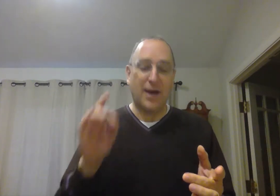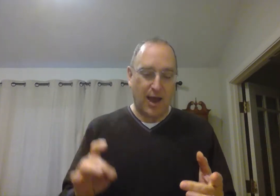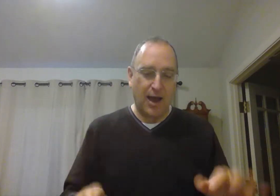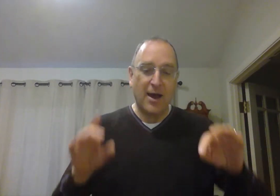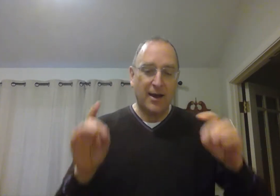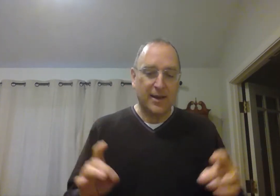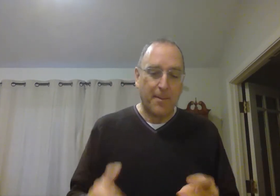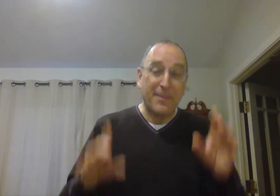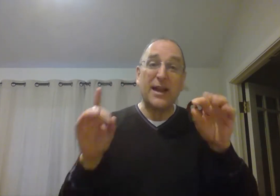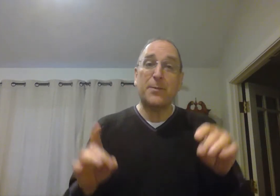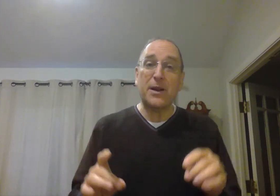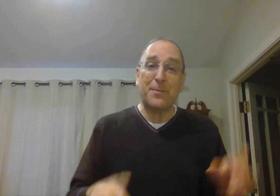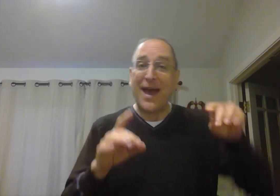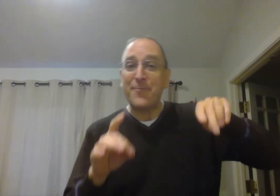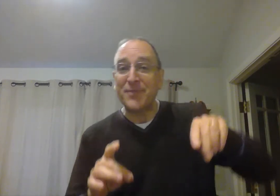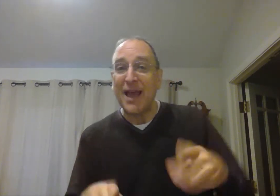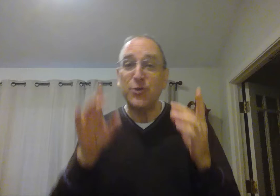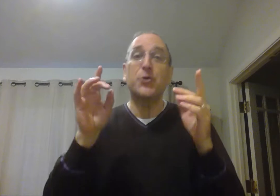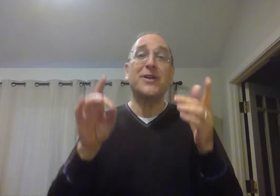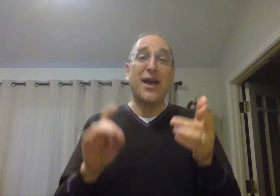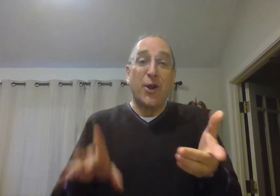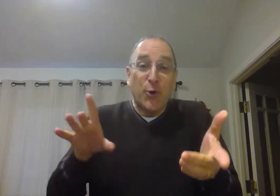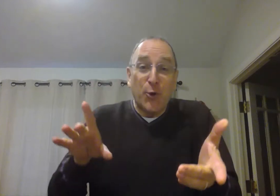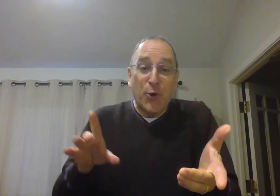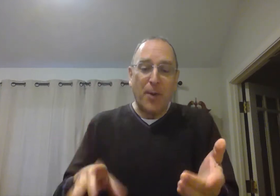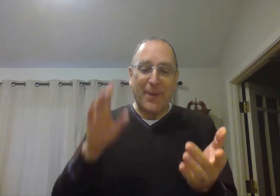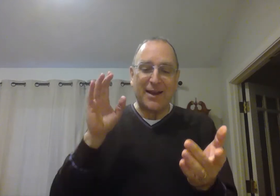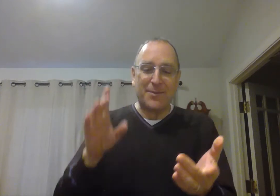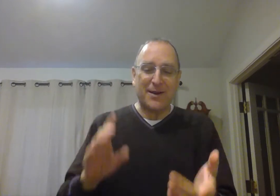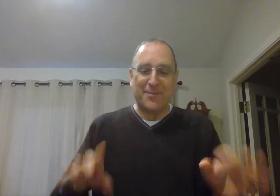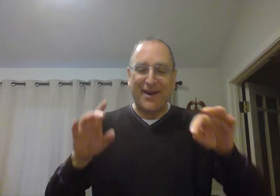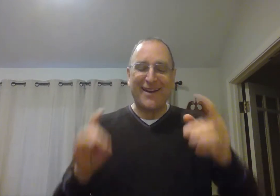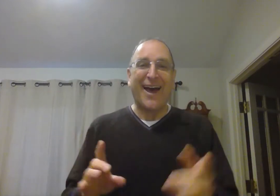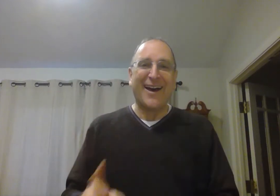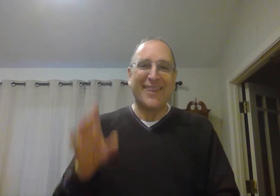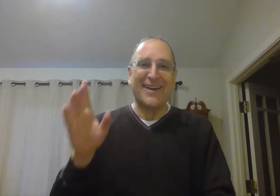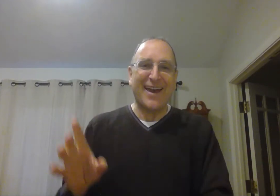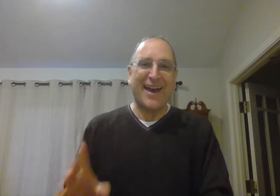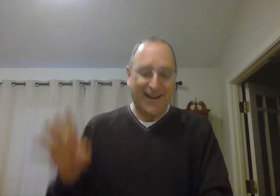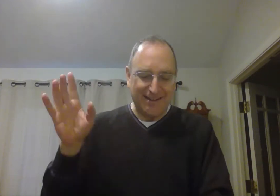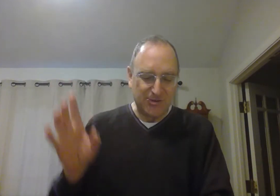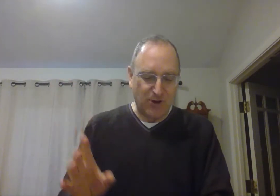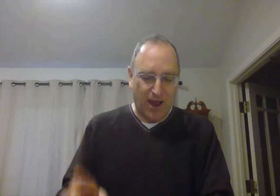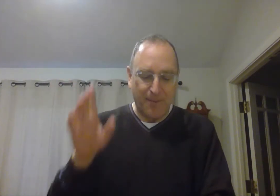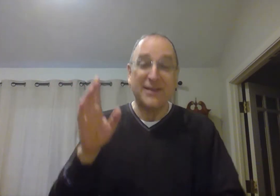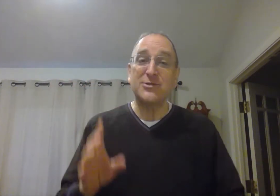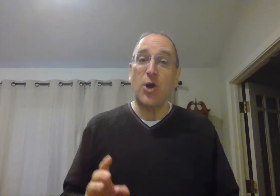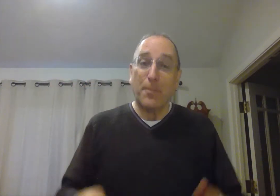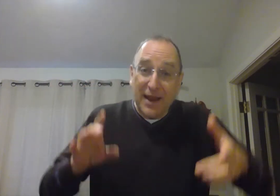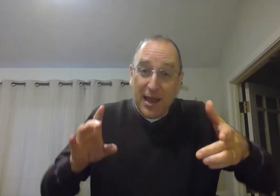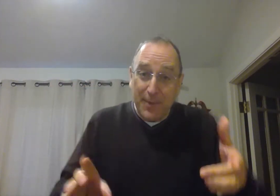holiday Toodadadadoo, pata-patay-tapen We had instruments to play